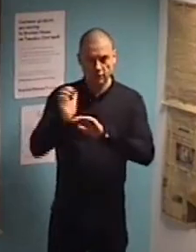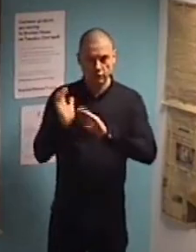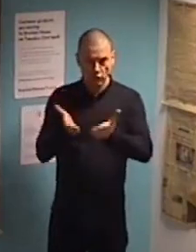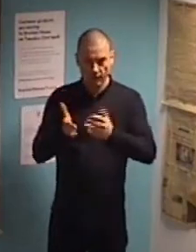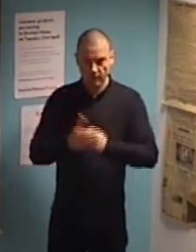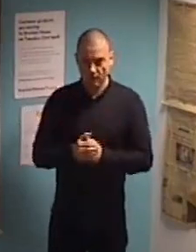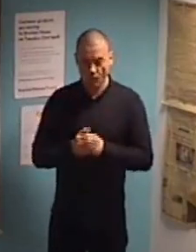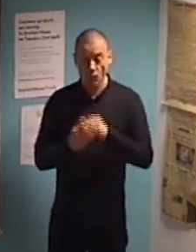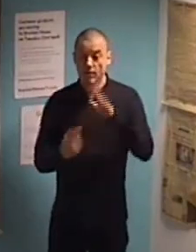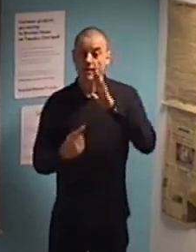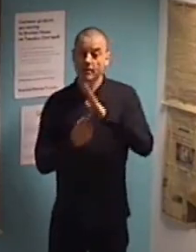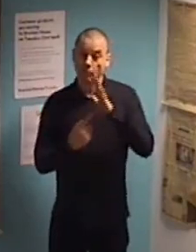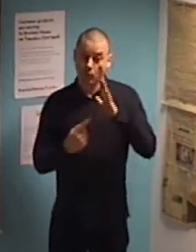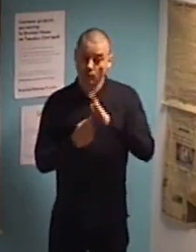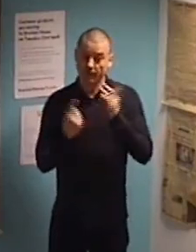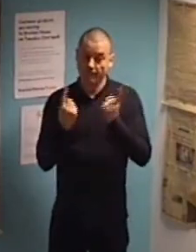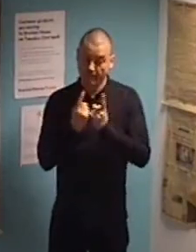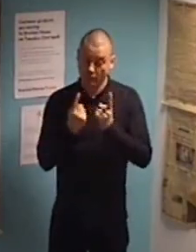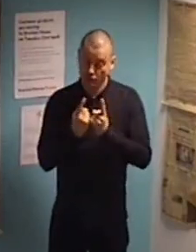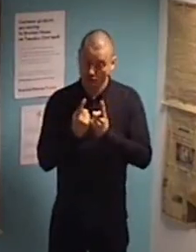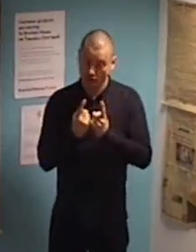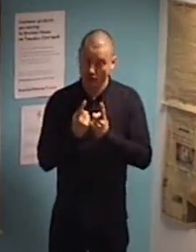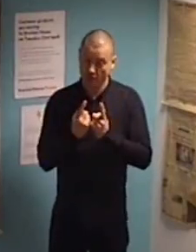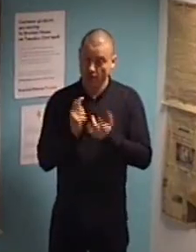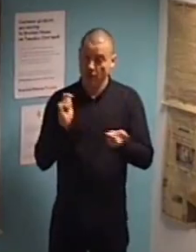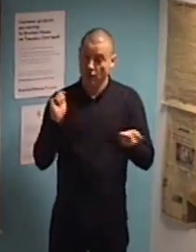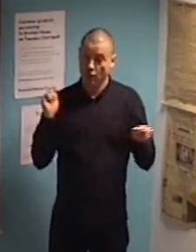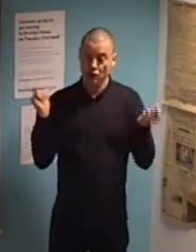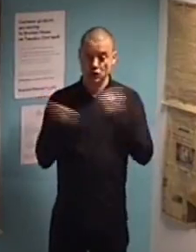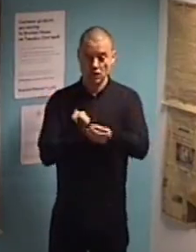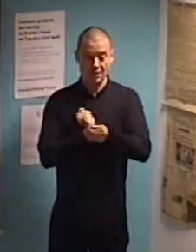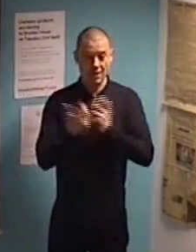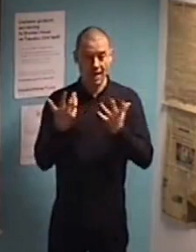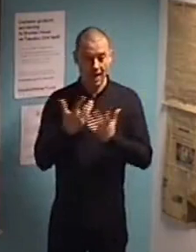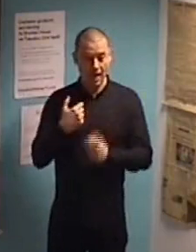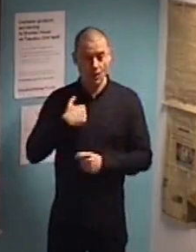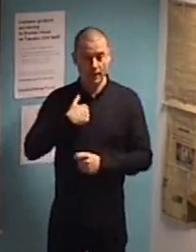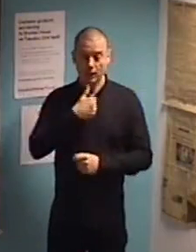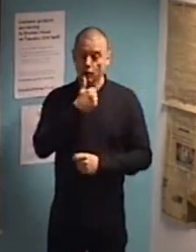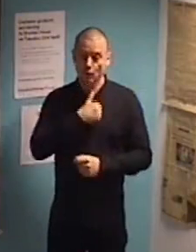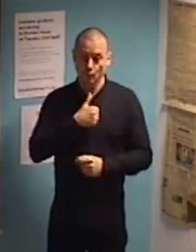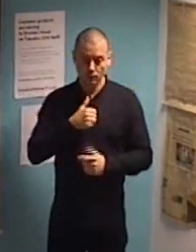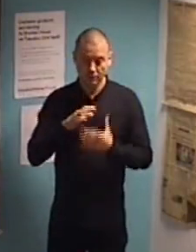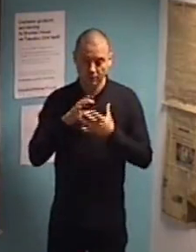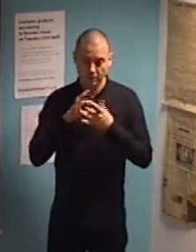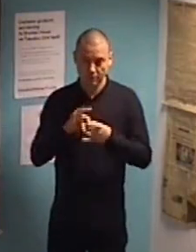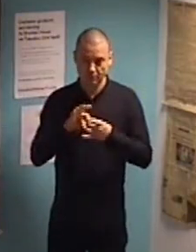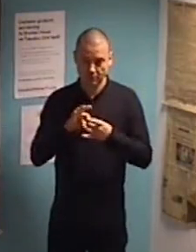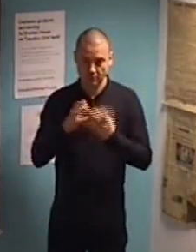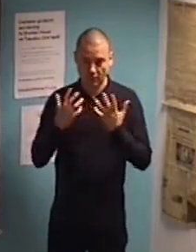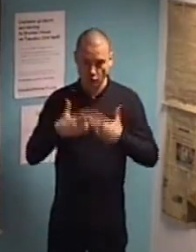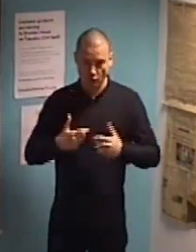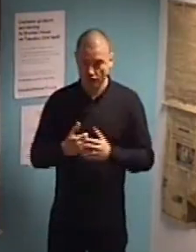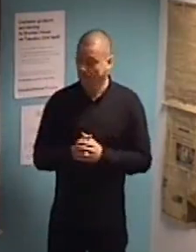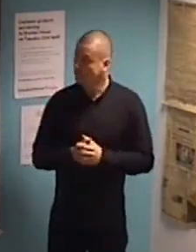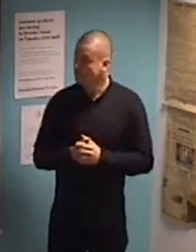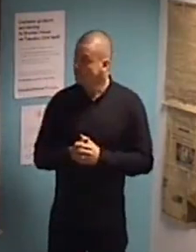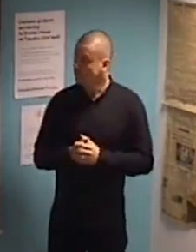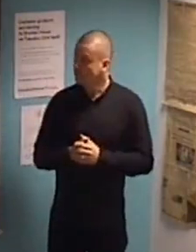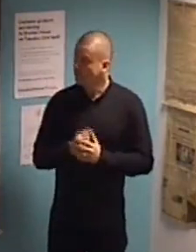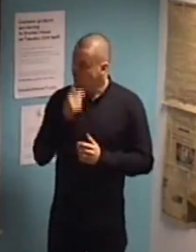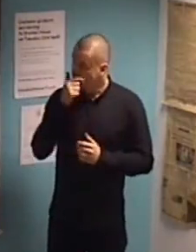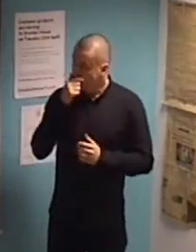which, actually, change quite a lot. Some people, how people interact with technology and information. So, the first,